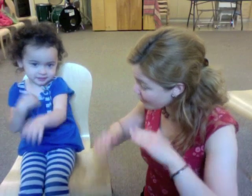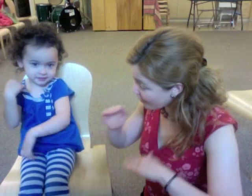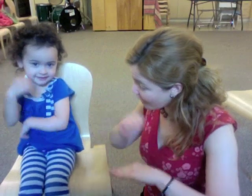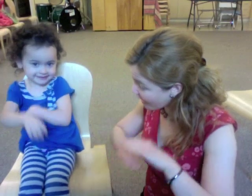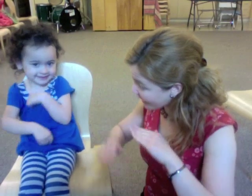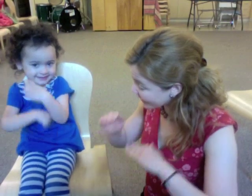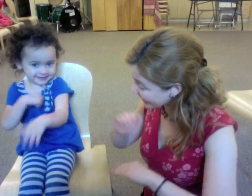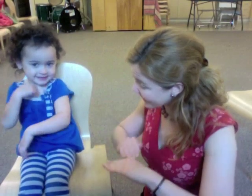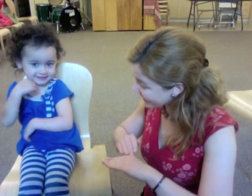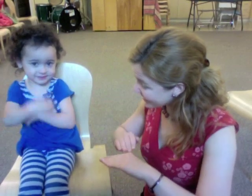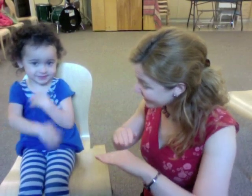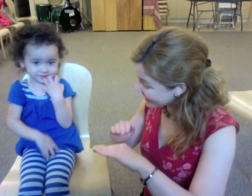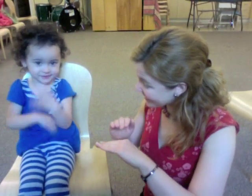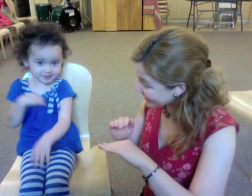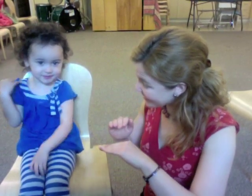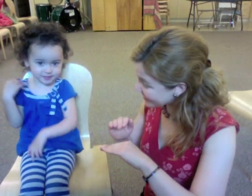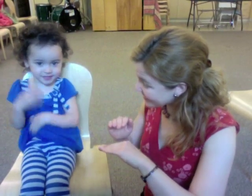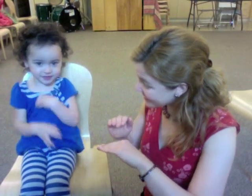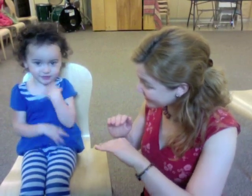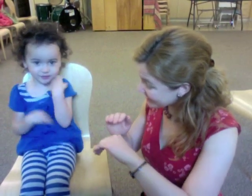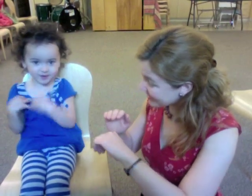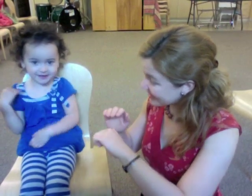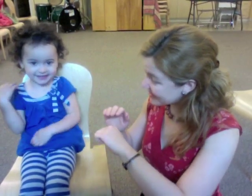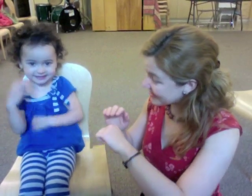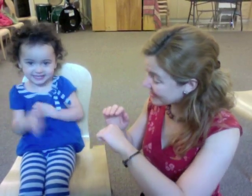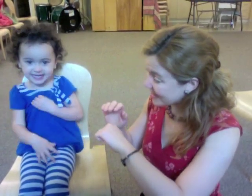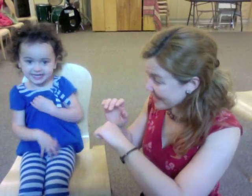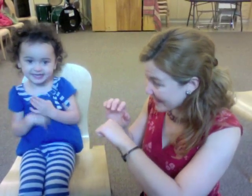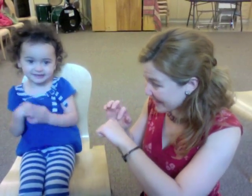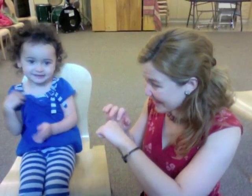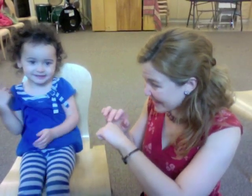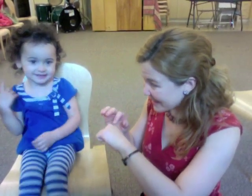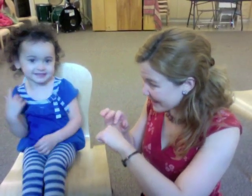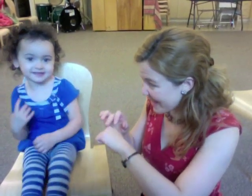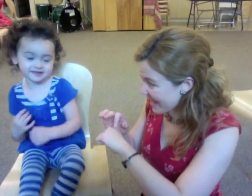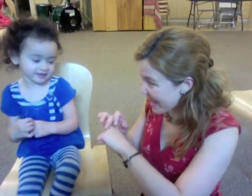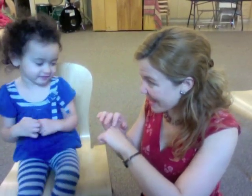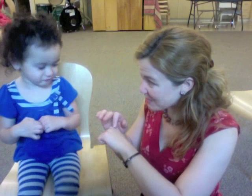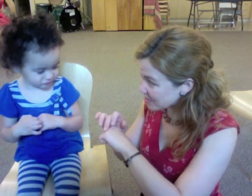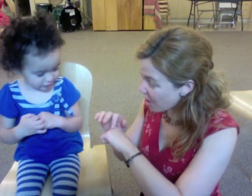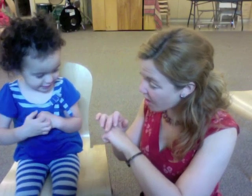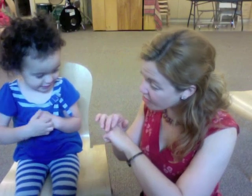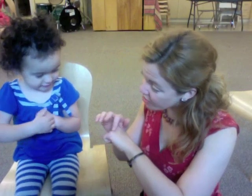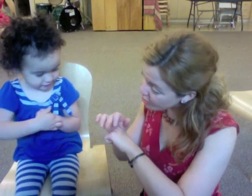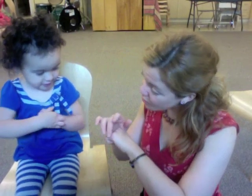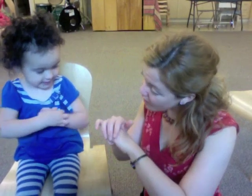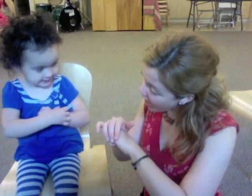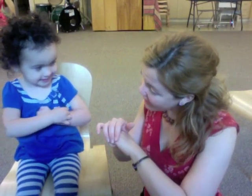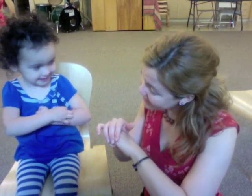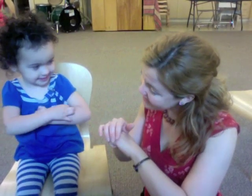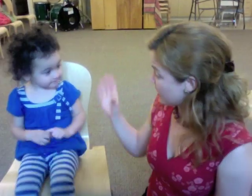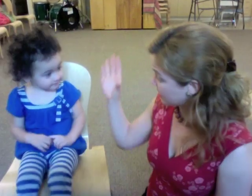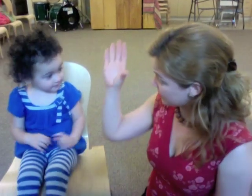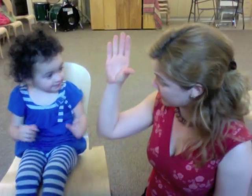water. He swam in the water. He climbed on the rocks. He